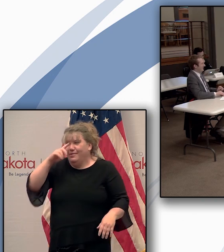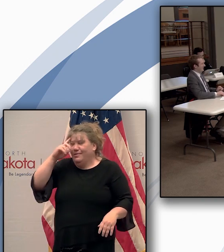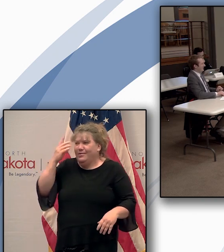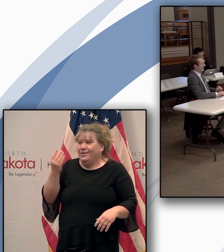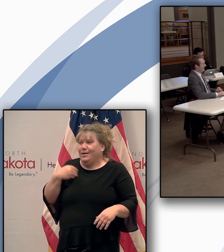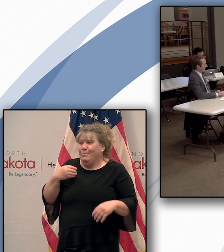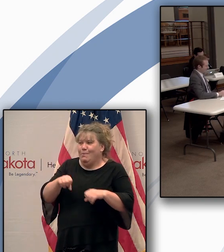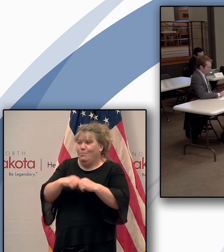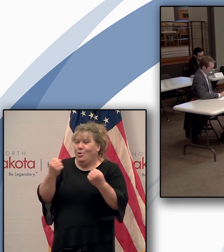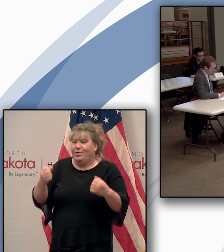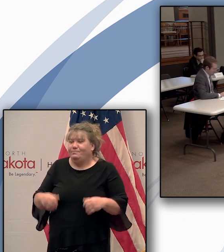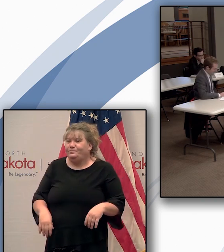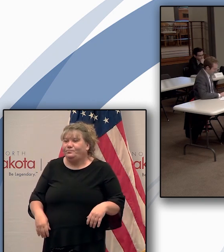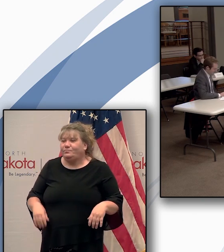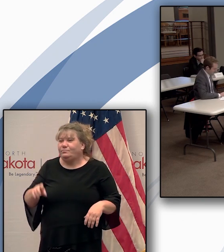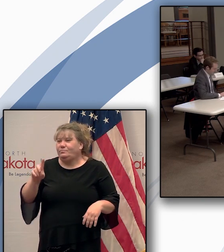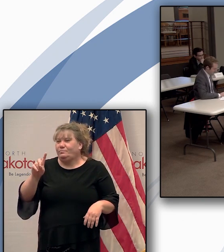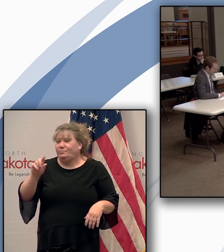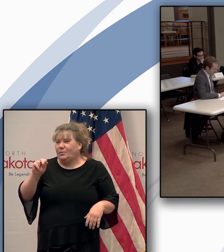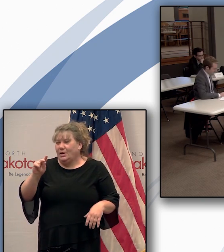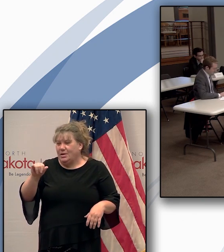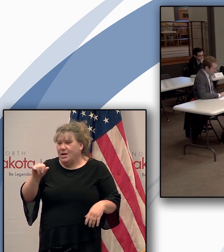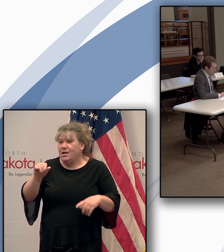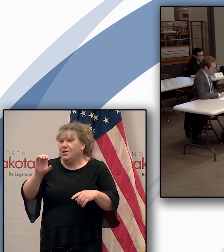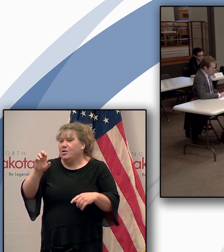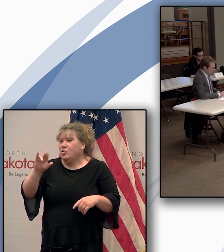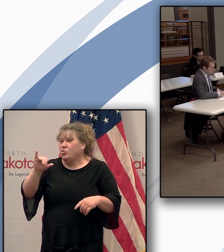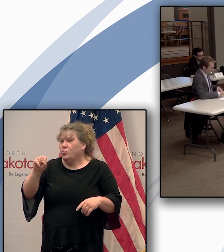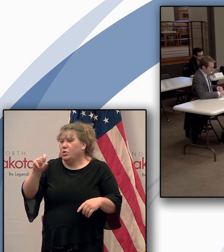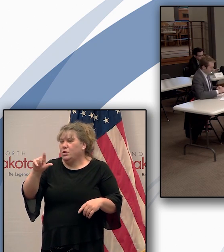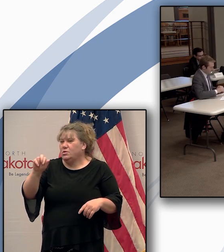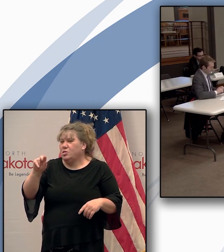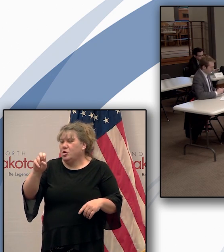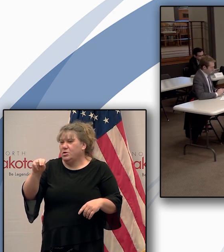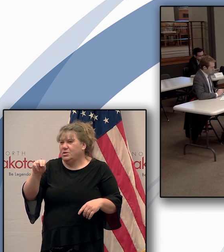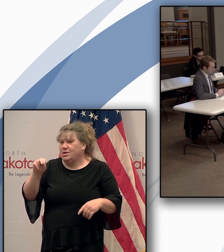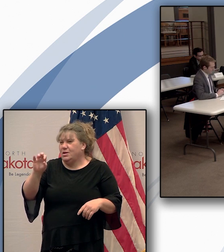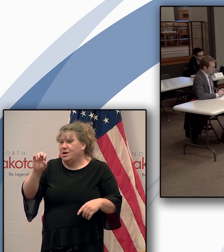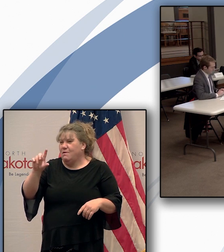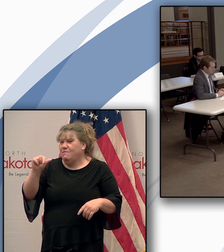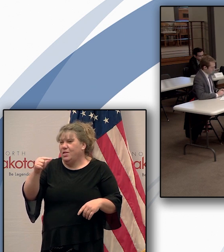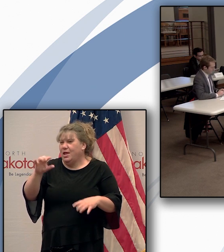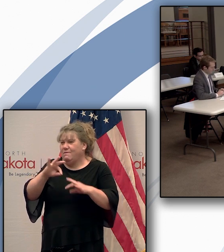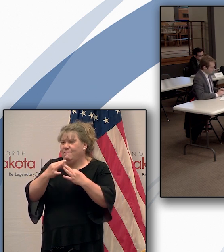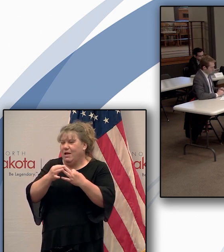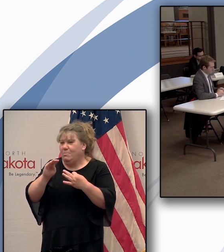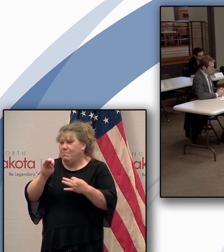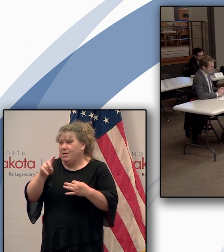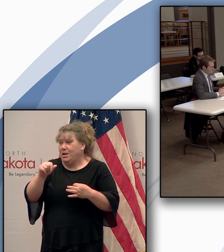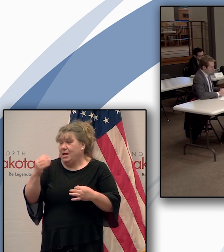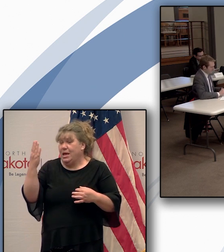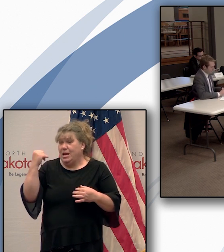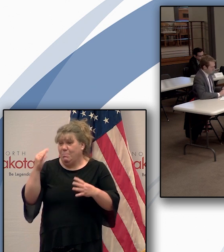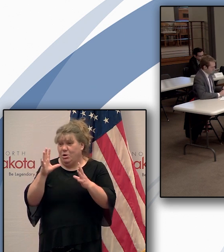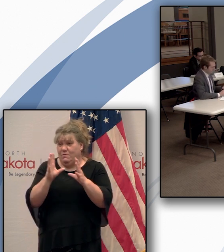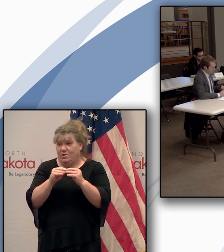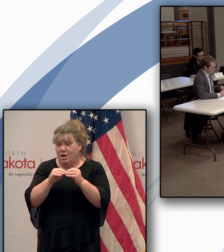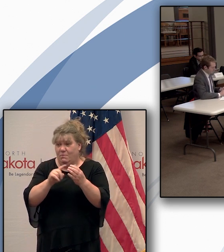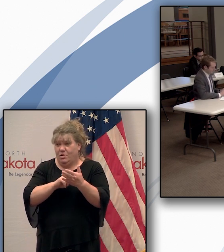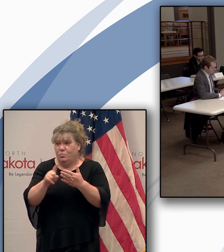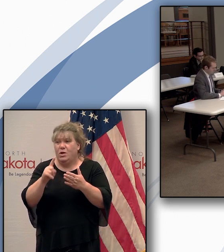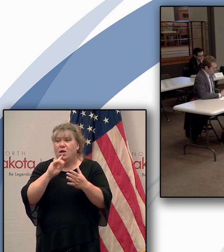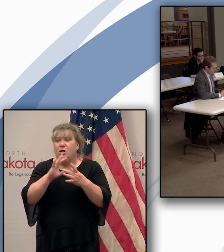No. OK, Danny online. Chris Larson, Flag Family Media. In a previous conference this week, you had mentioned